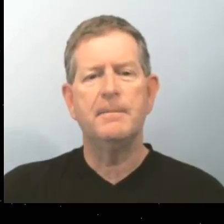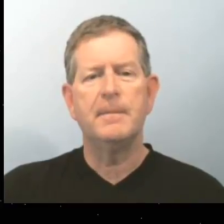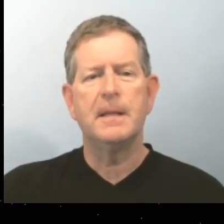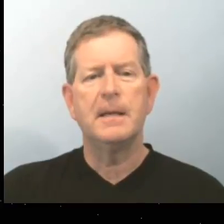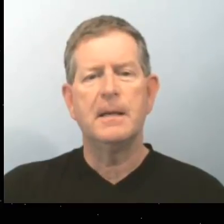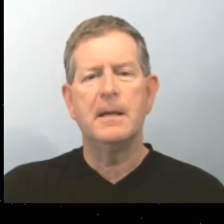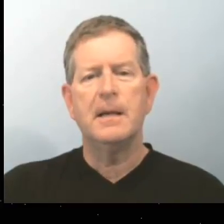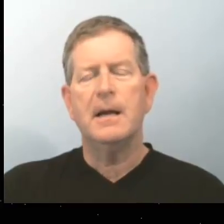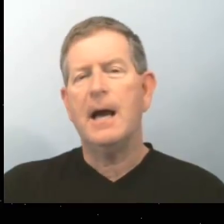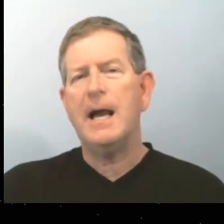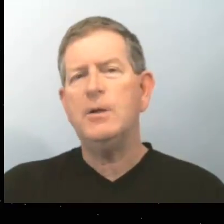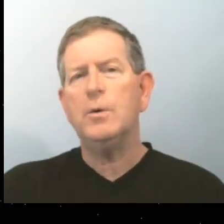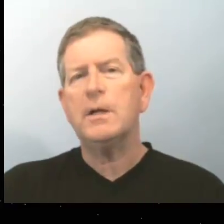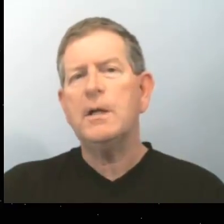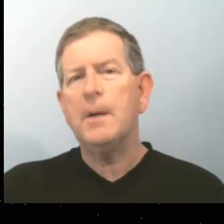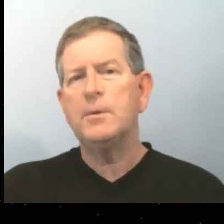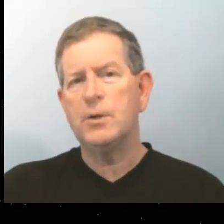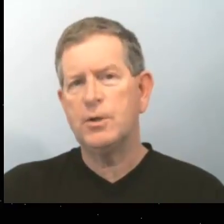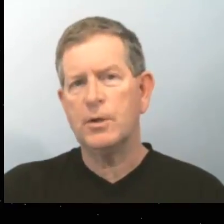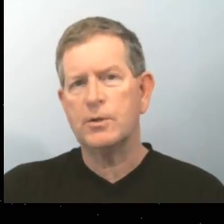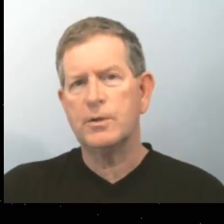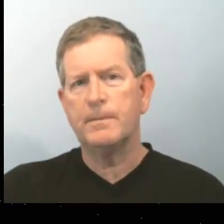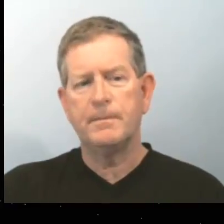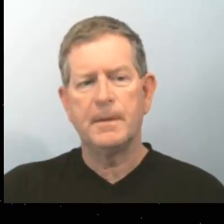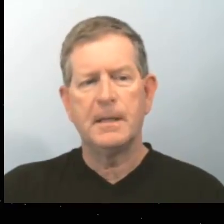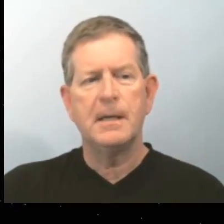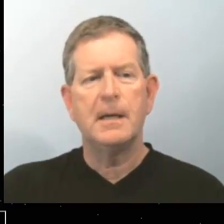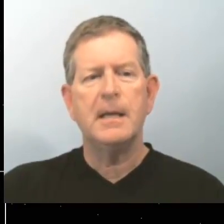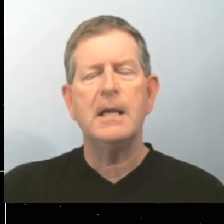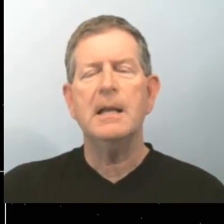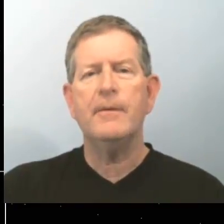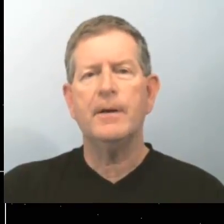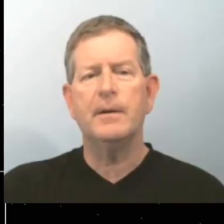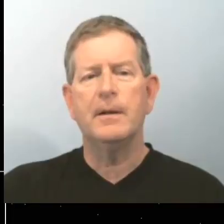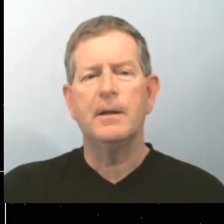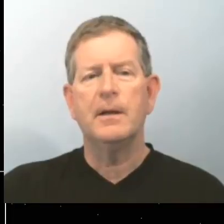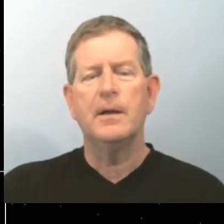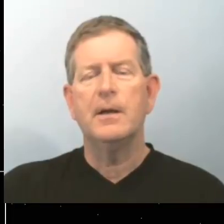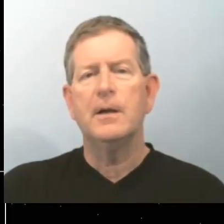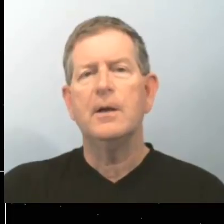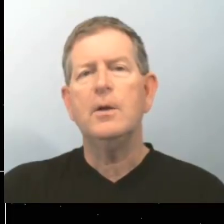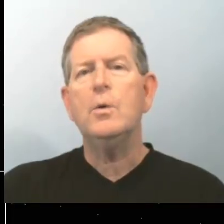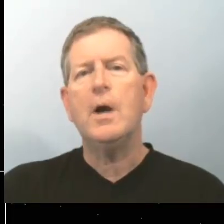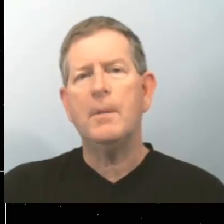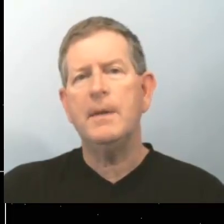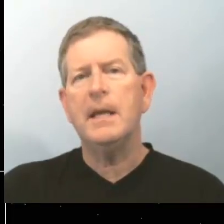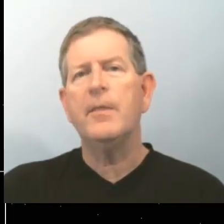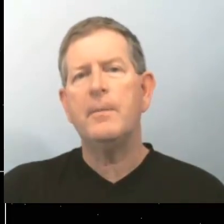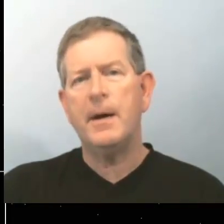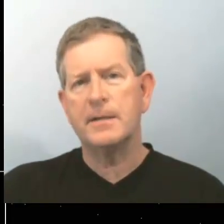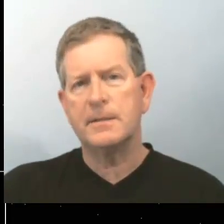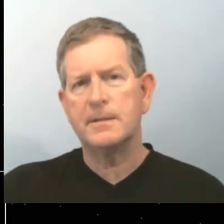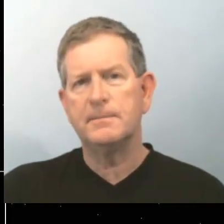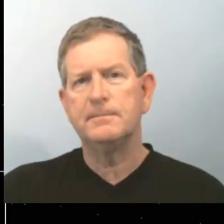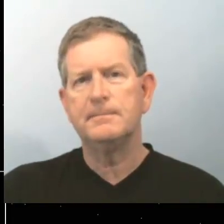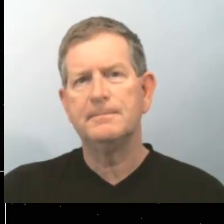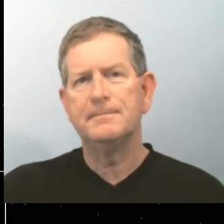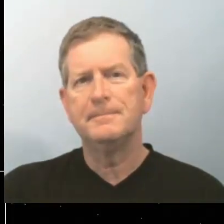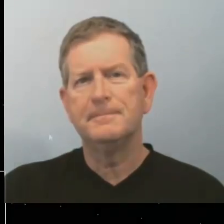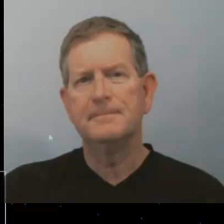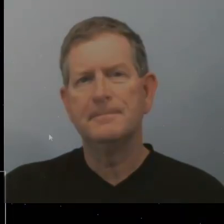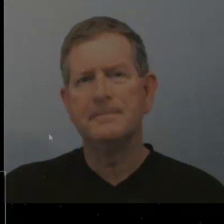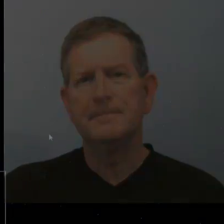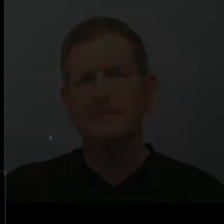Ten. I don't come to church. Eleven. You come in the bus.